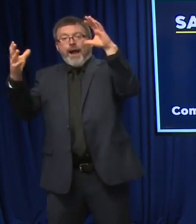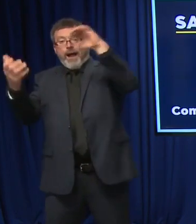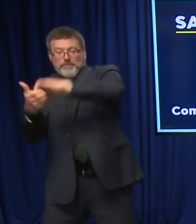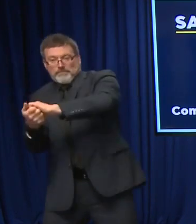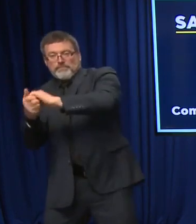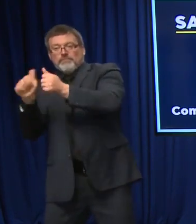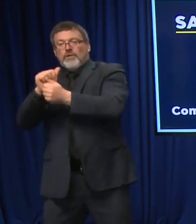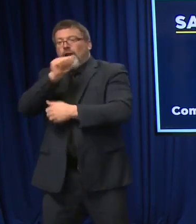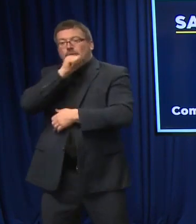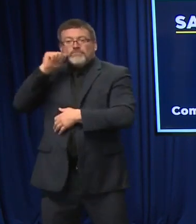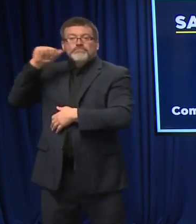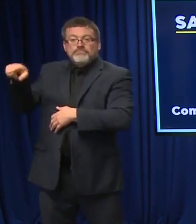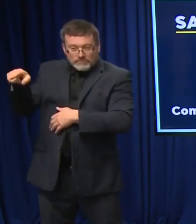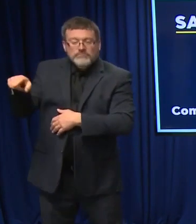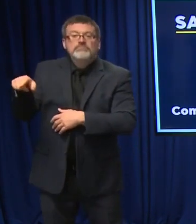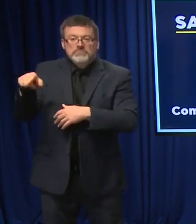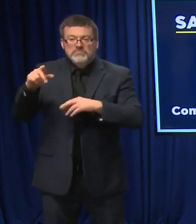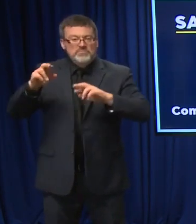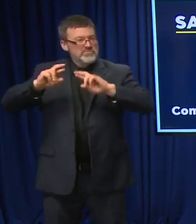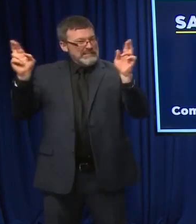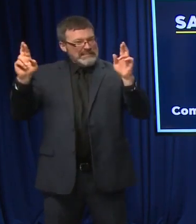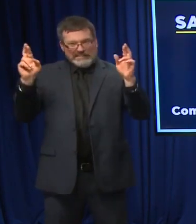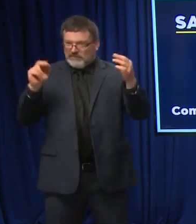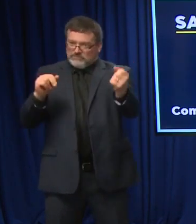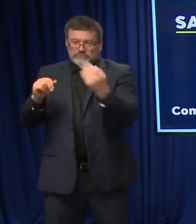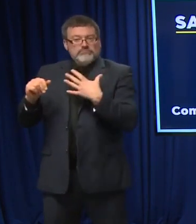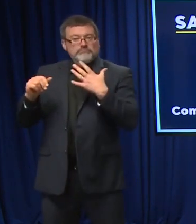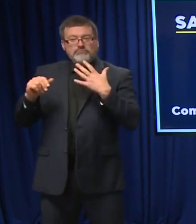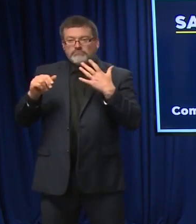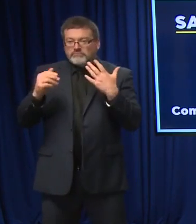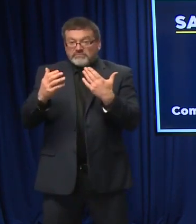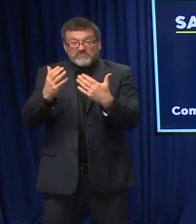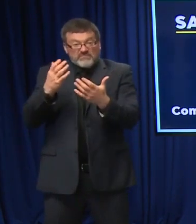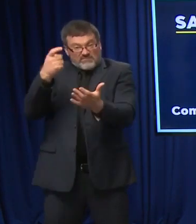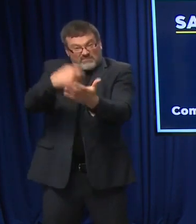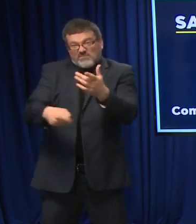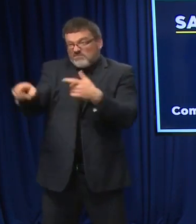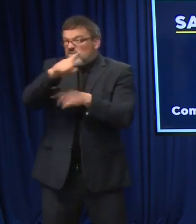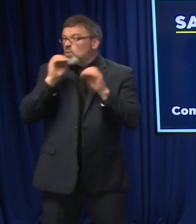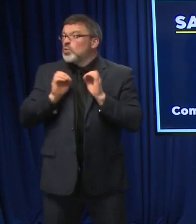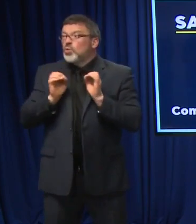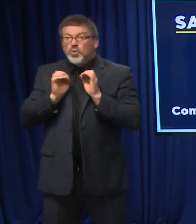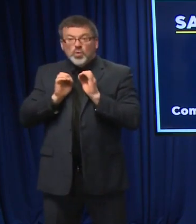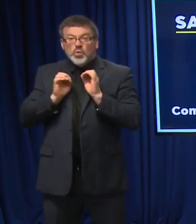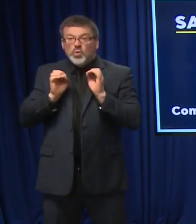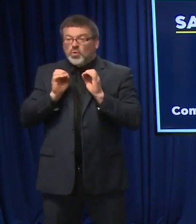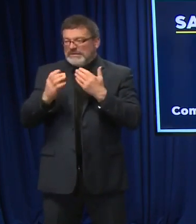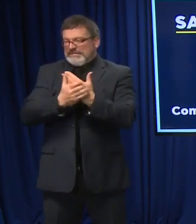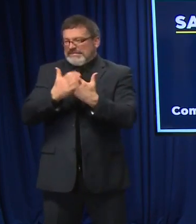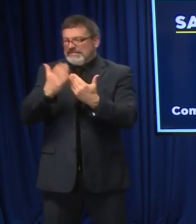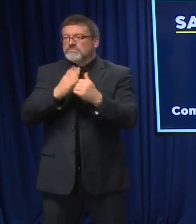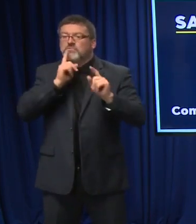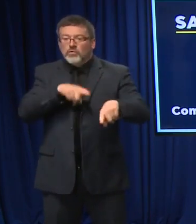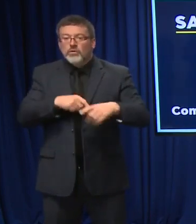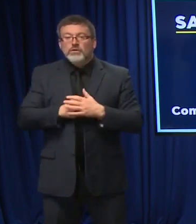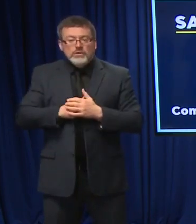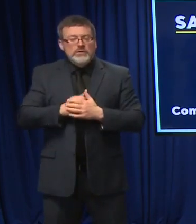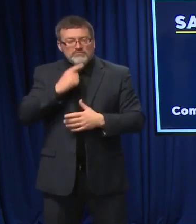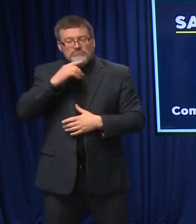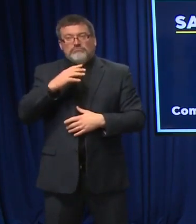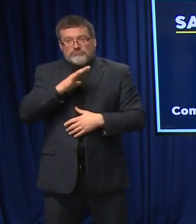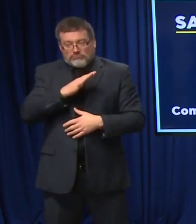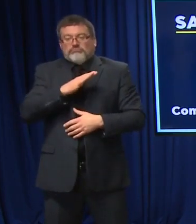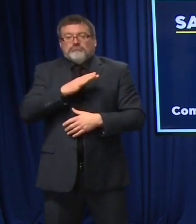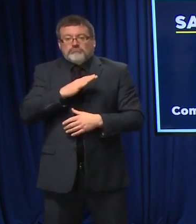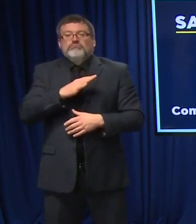your test, and it gets shipped to you free of charge, which is a really exciting opportunity. The state recently received about